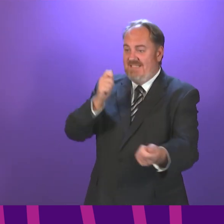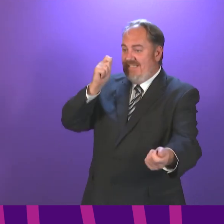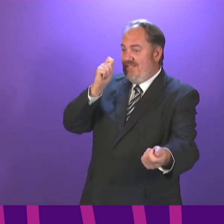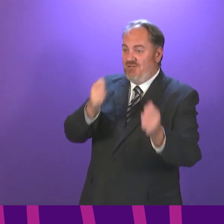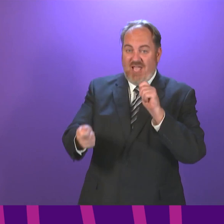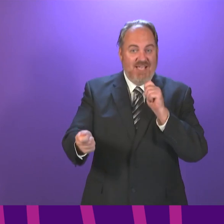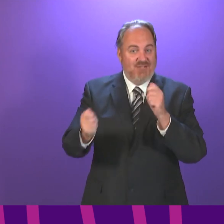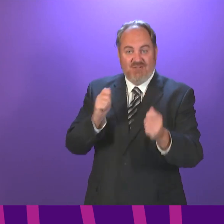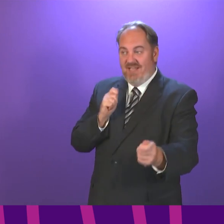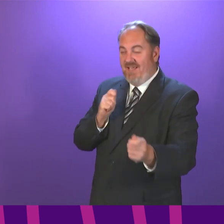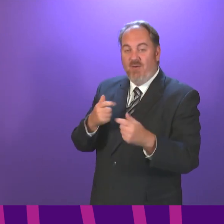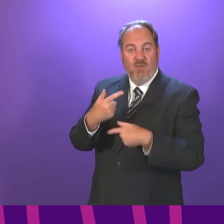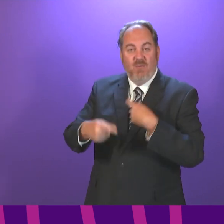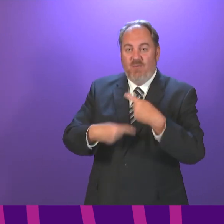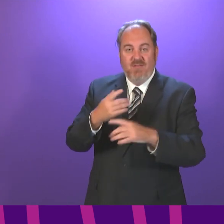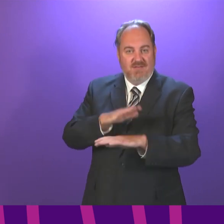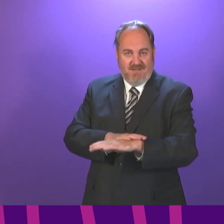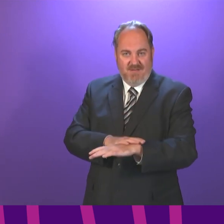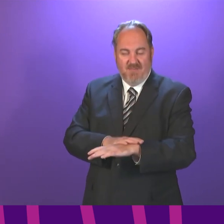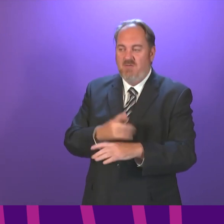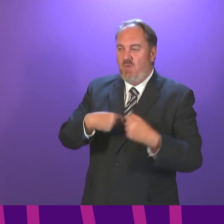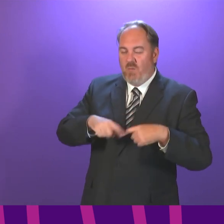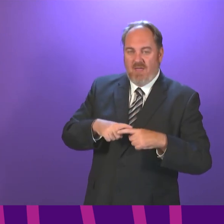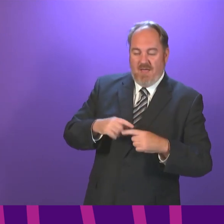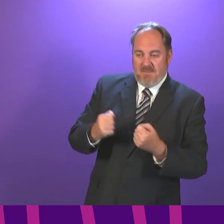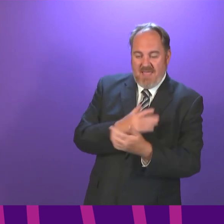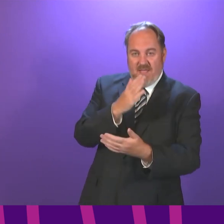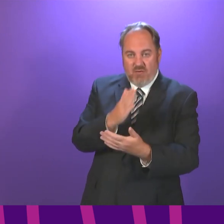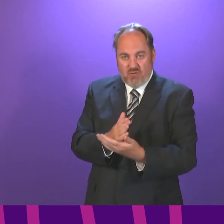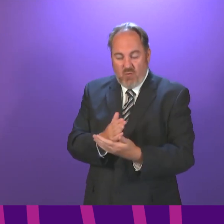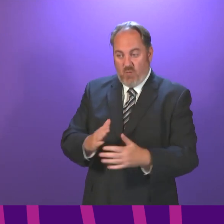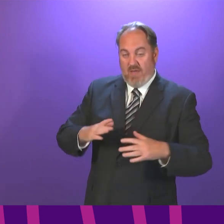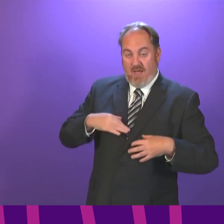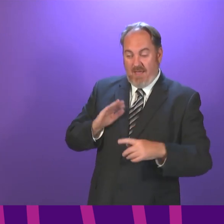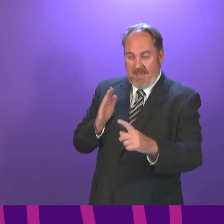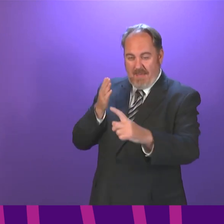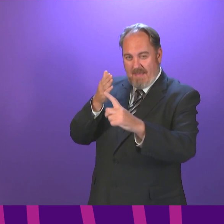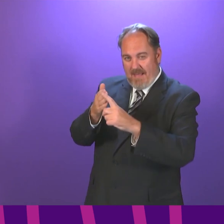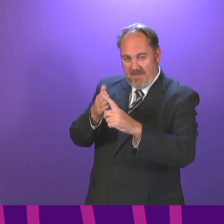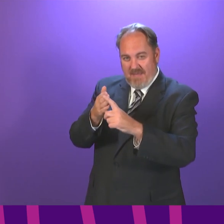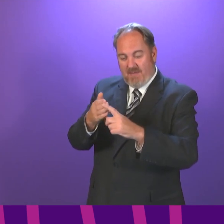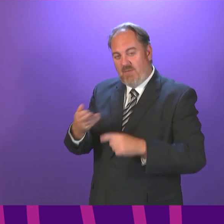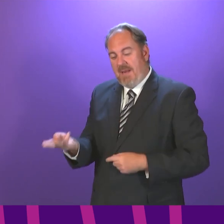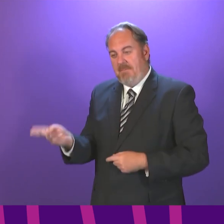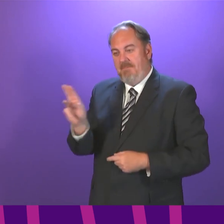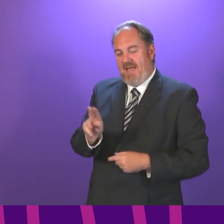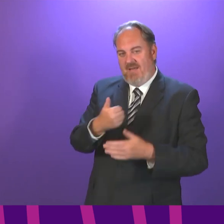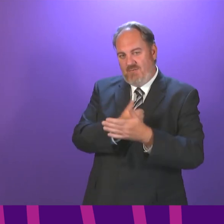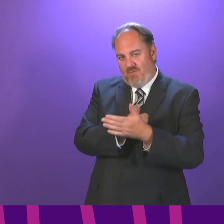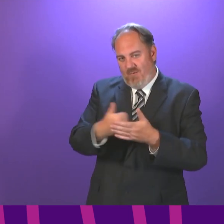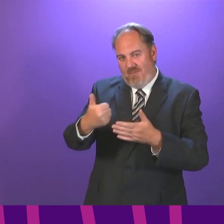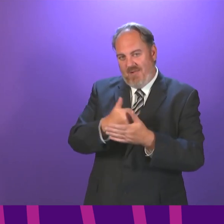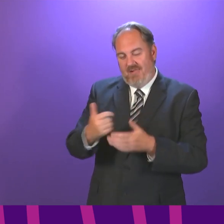every possible step we could take to get our lives back to normal and to keep them normal while